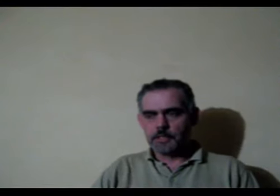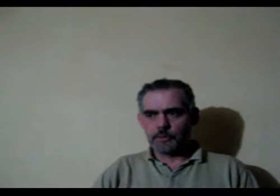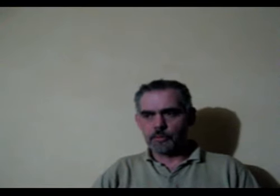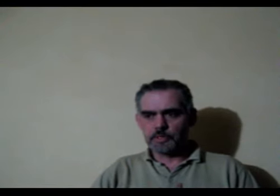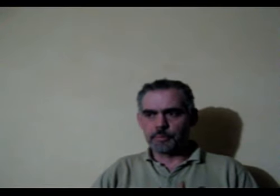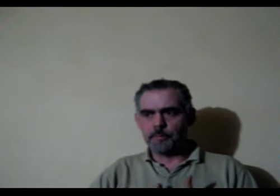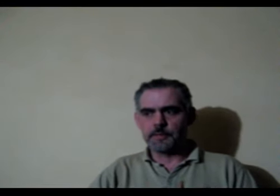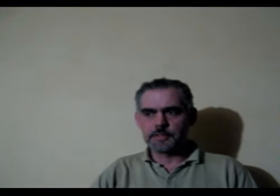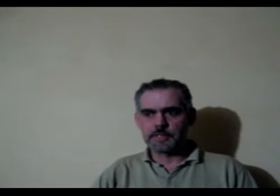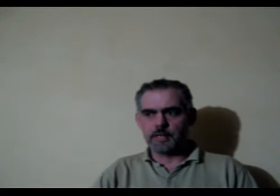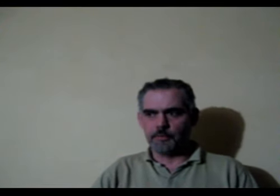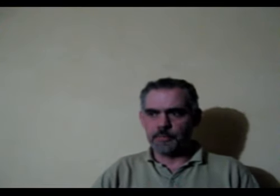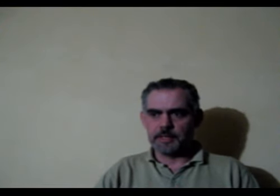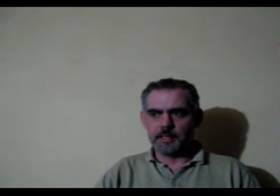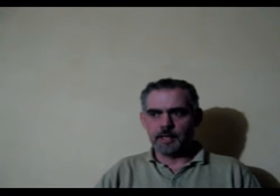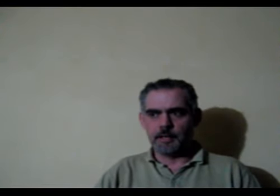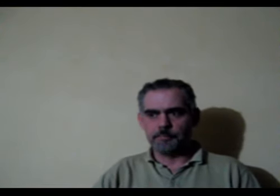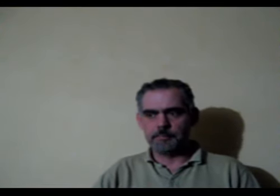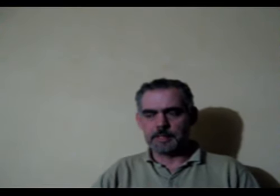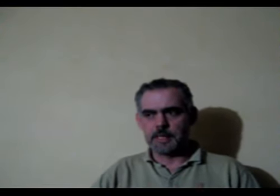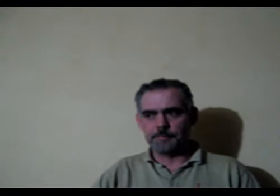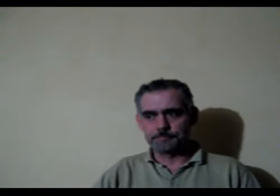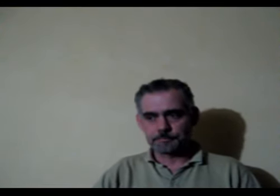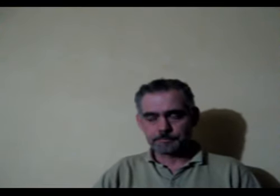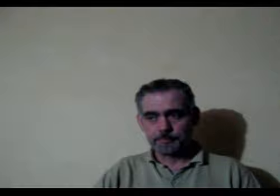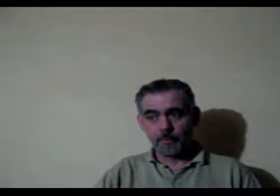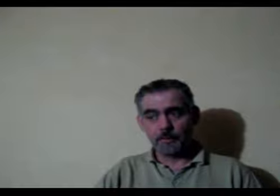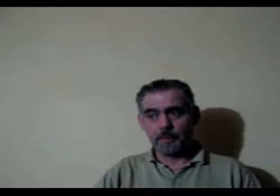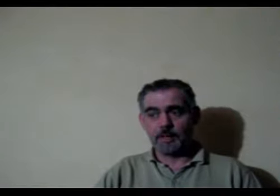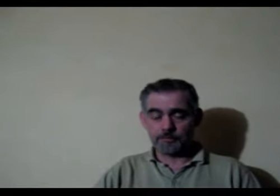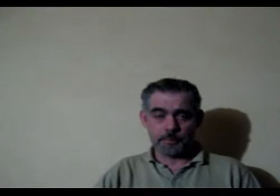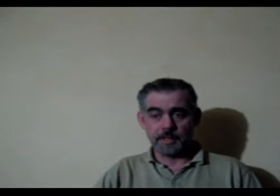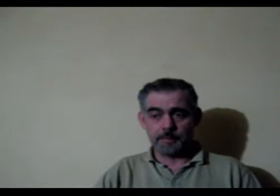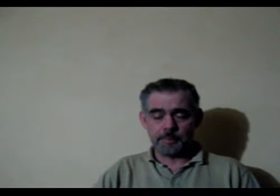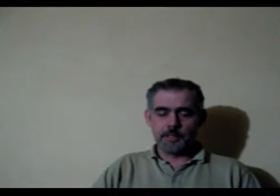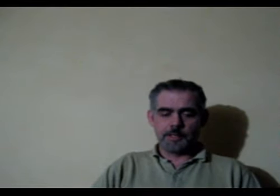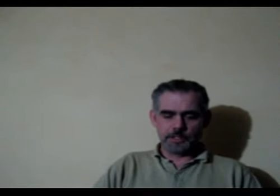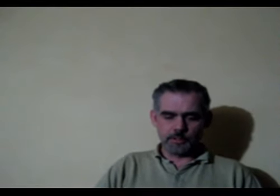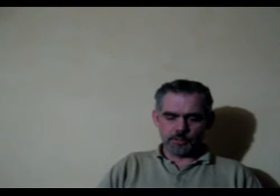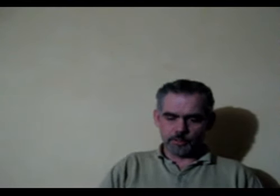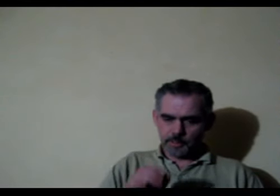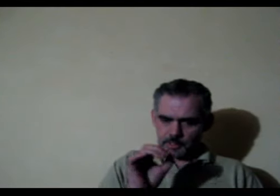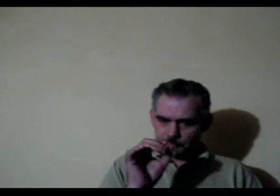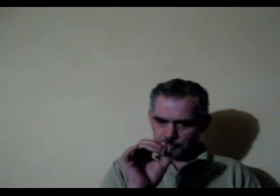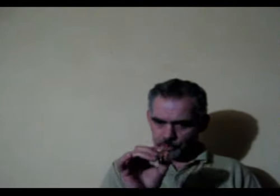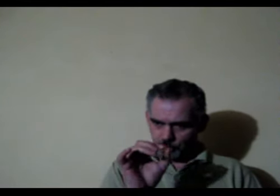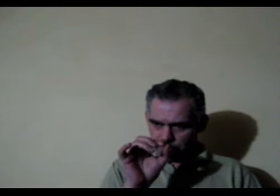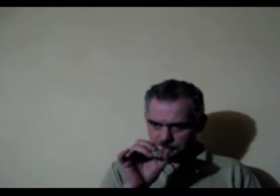so there is a prominence of the uh... let's say left brainer to be more